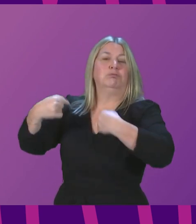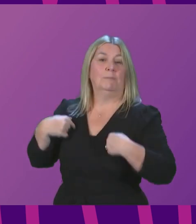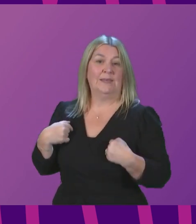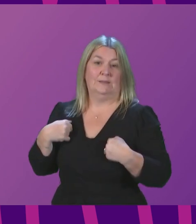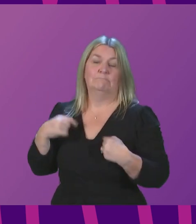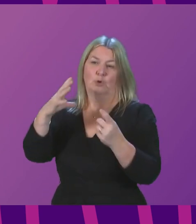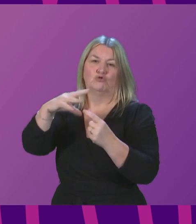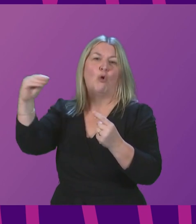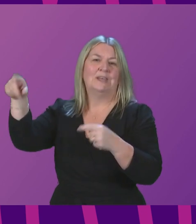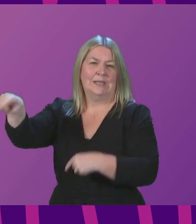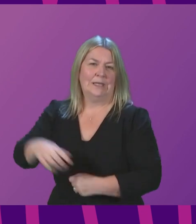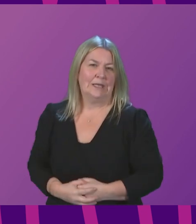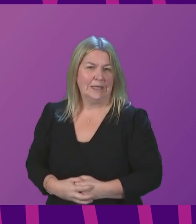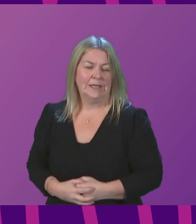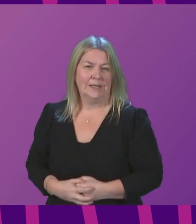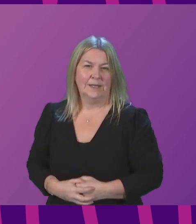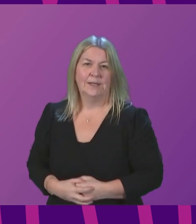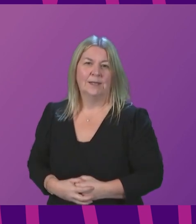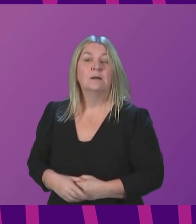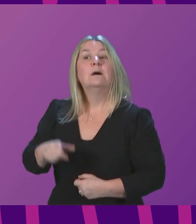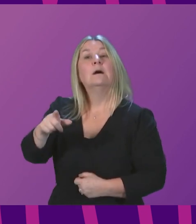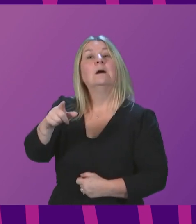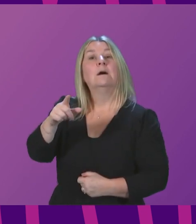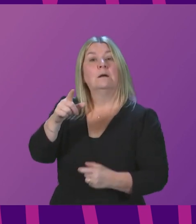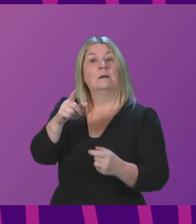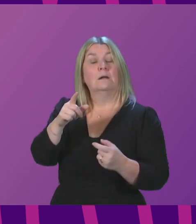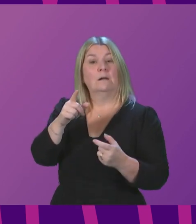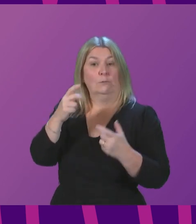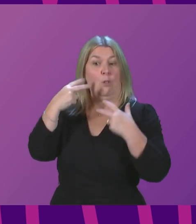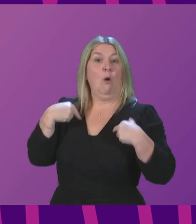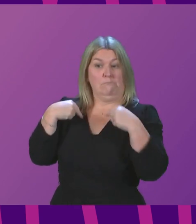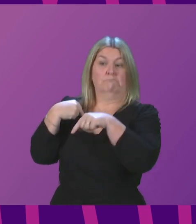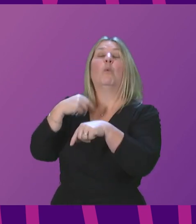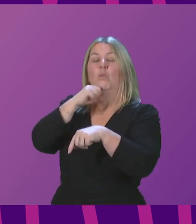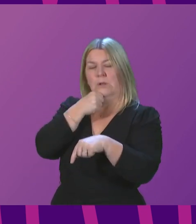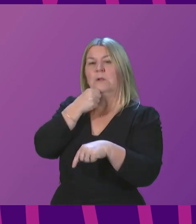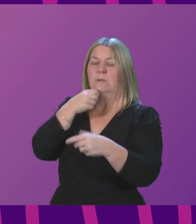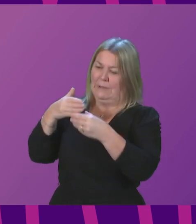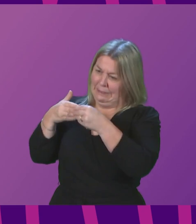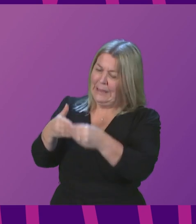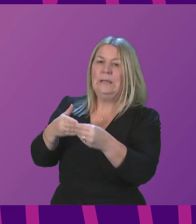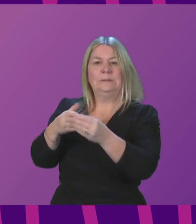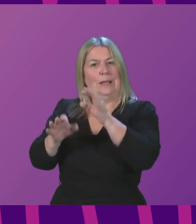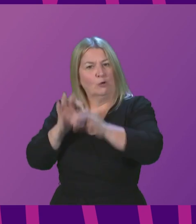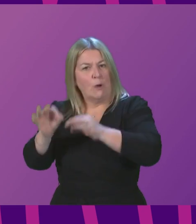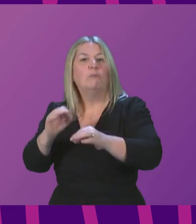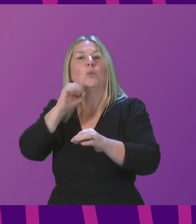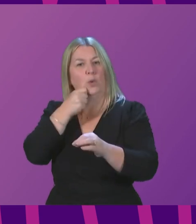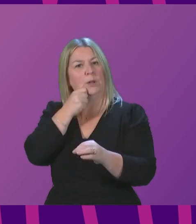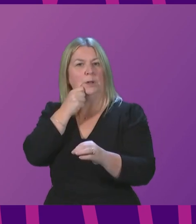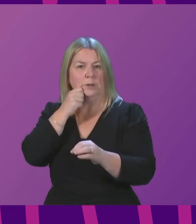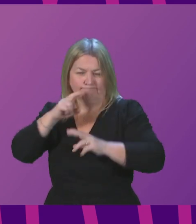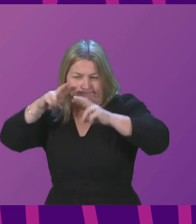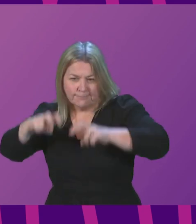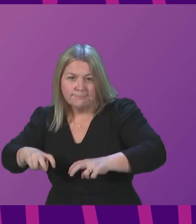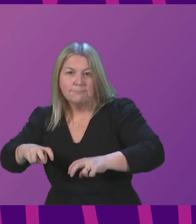did so. The judge will take forward the public inquiry in whatever way the judge sees fit and will provide conclusions. At that point, I am sure